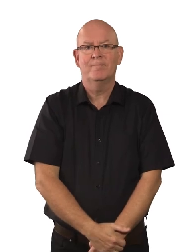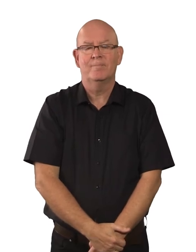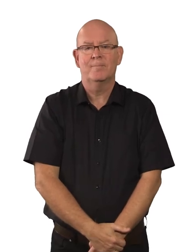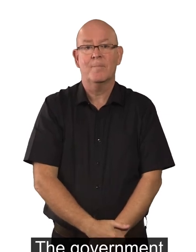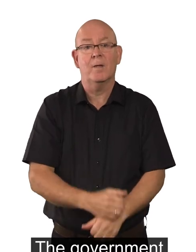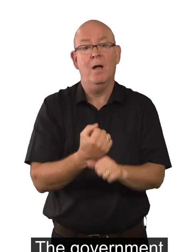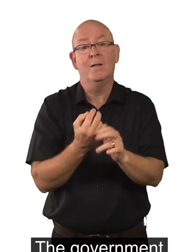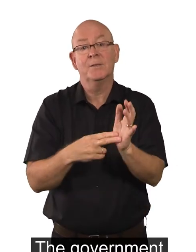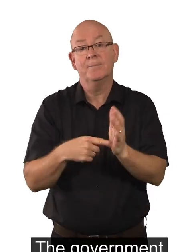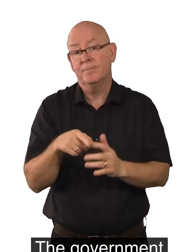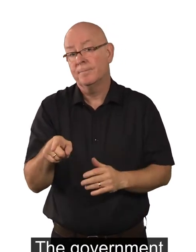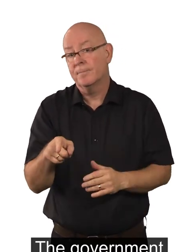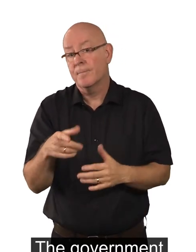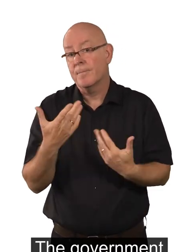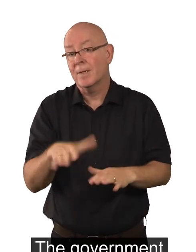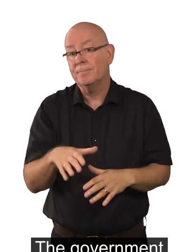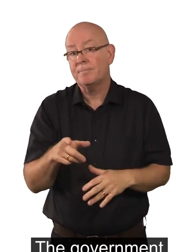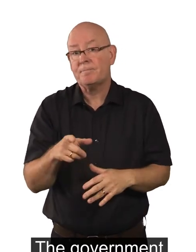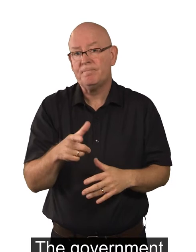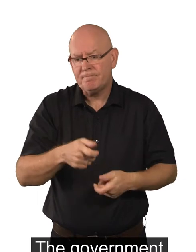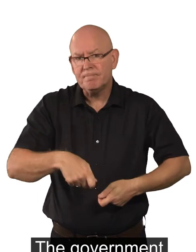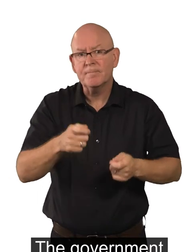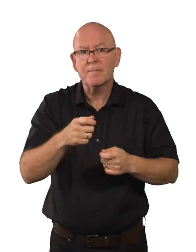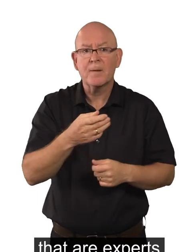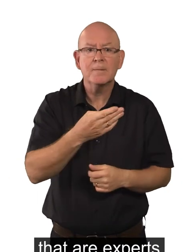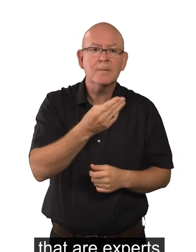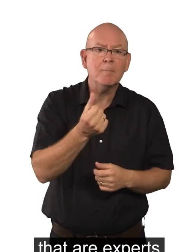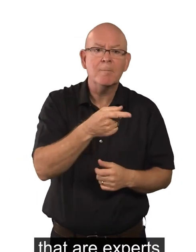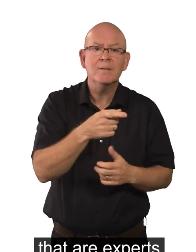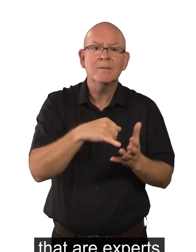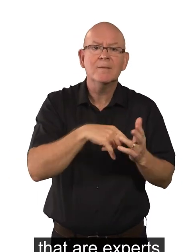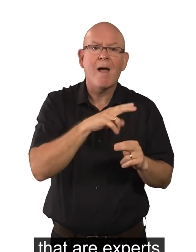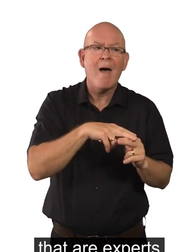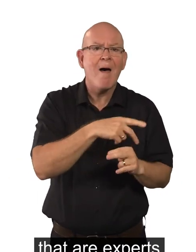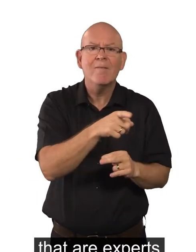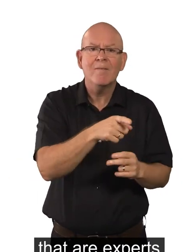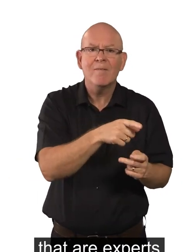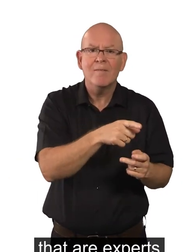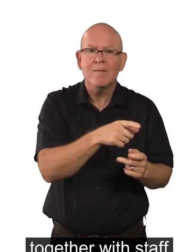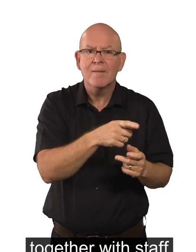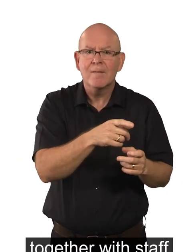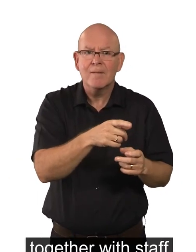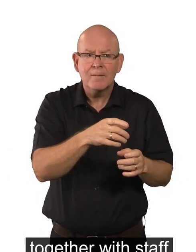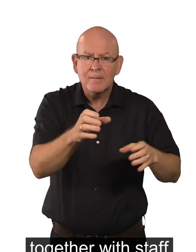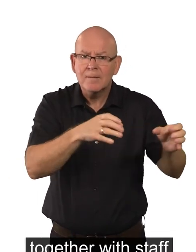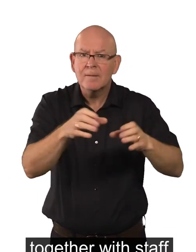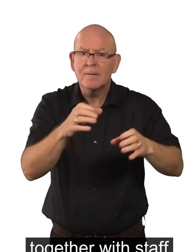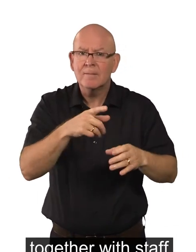The government has brought some of its staff that are experts on employment, together with staff